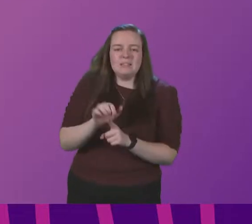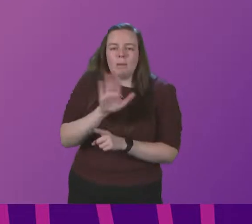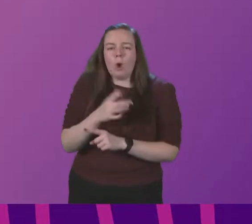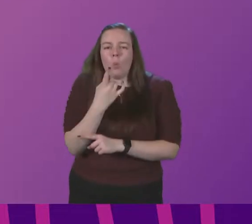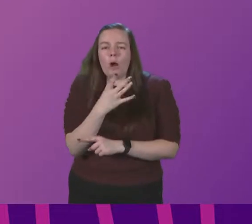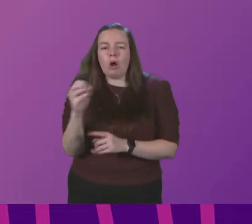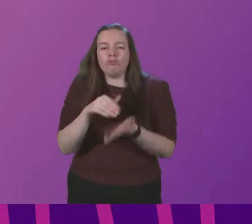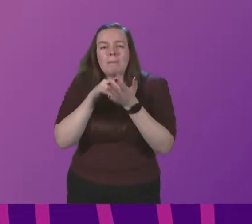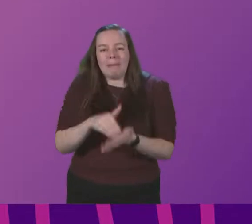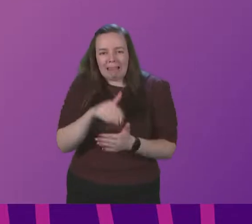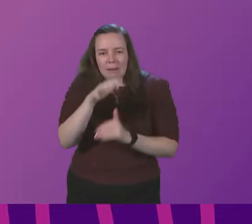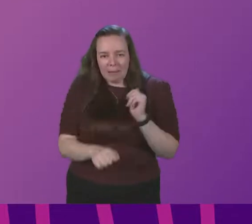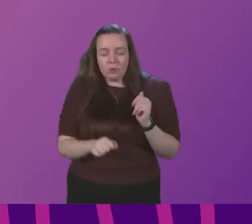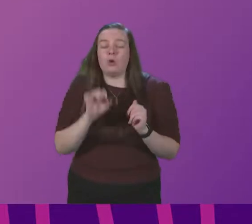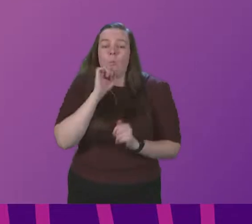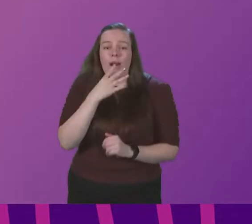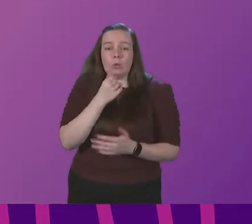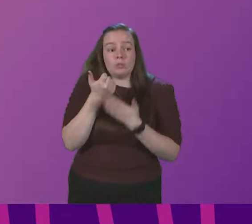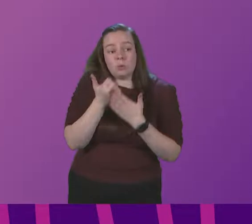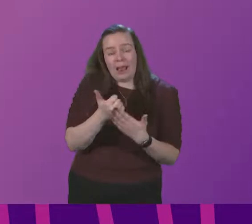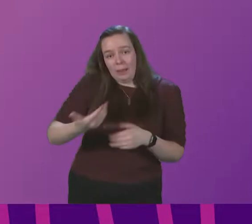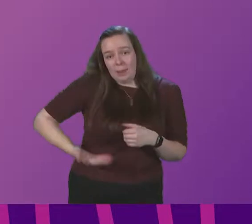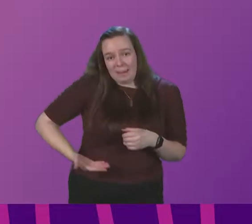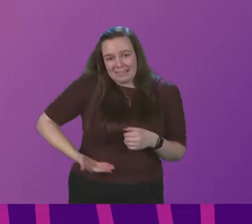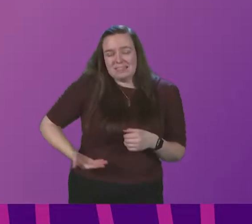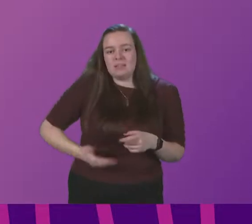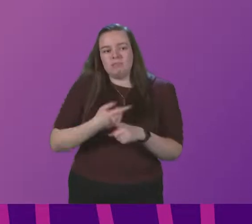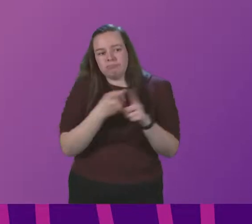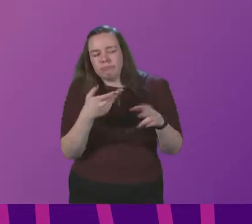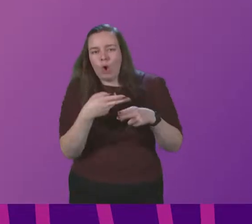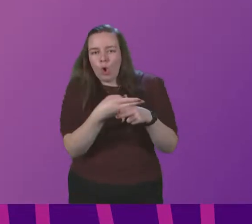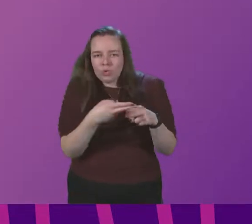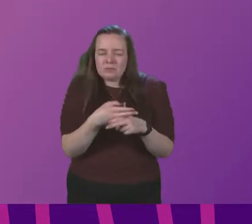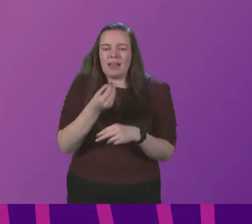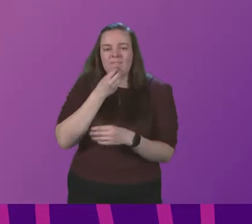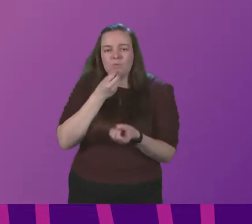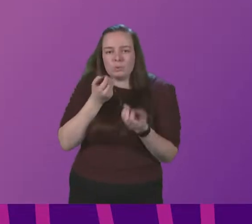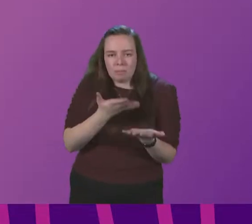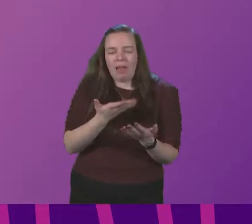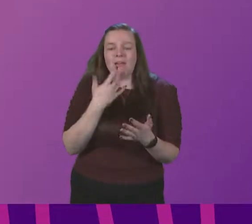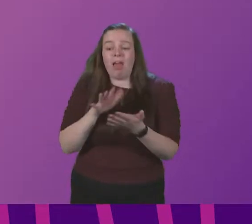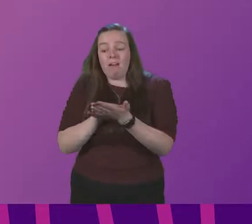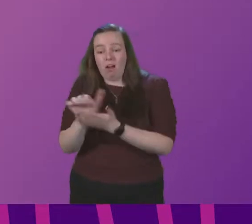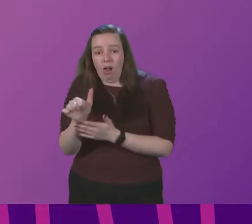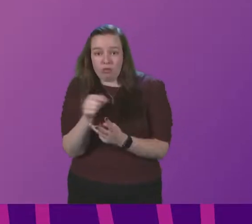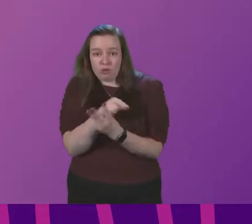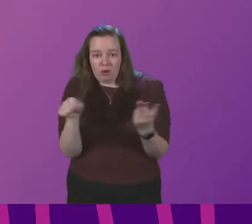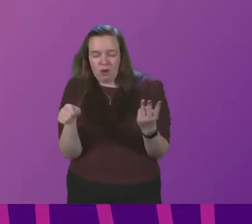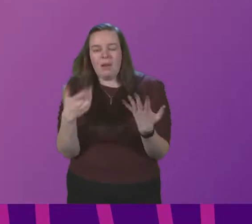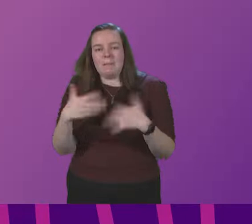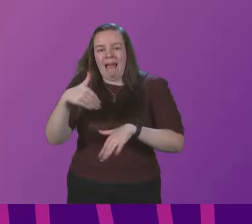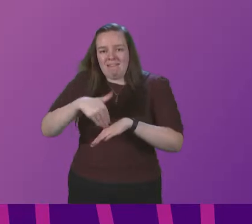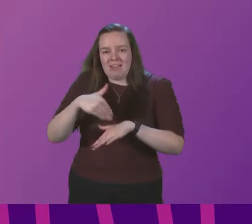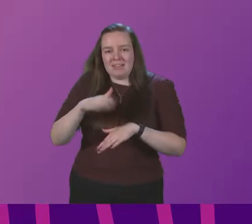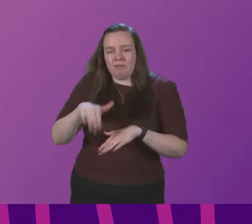million that we will use to help businesses, mainly those in hospitality and food supply and in the culture sector, affected by